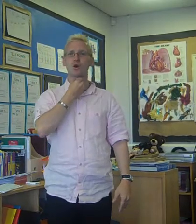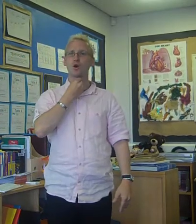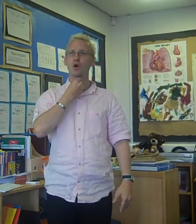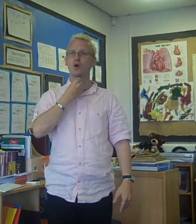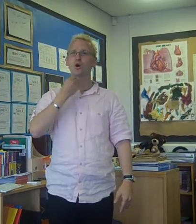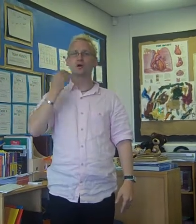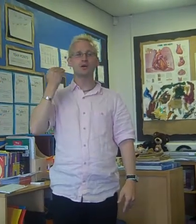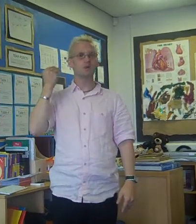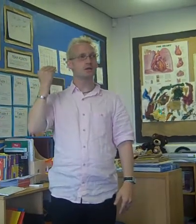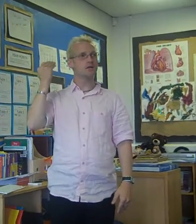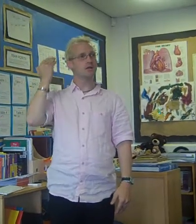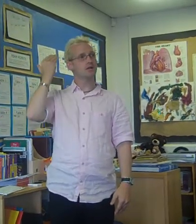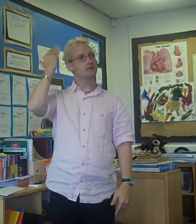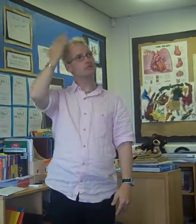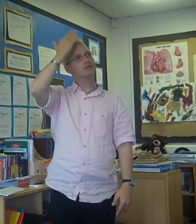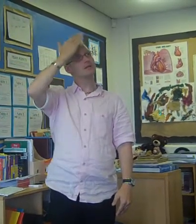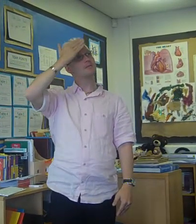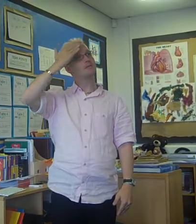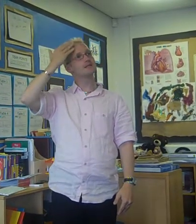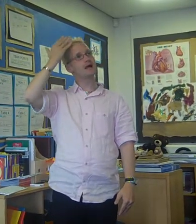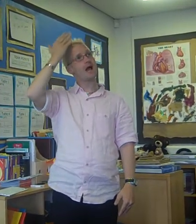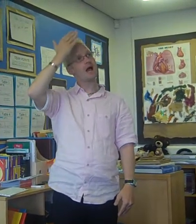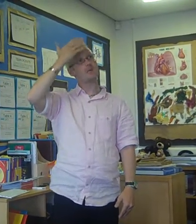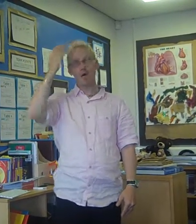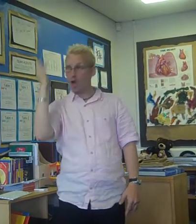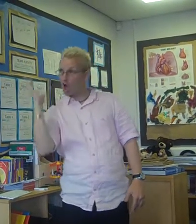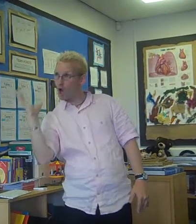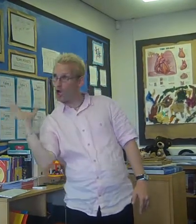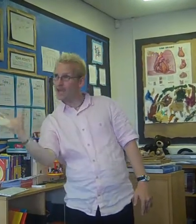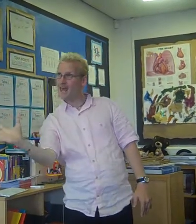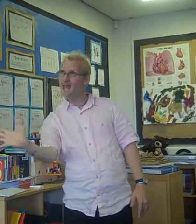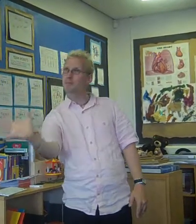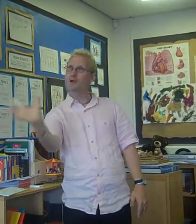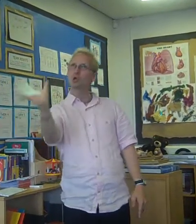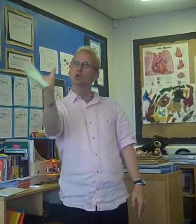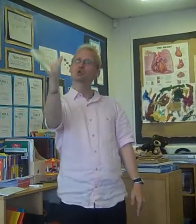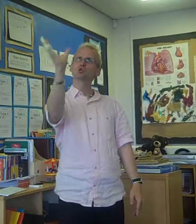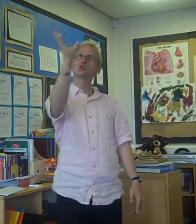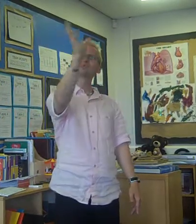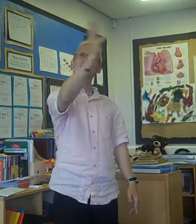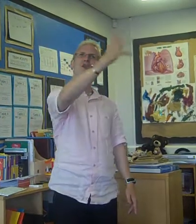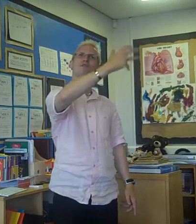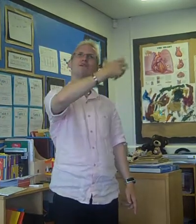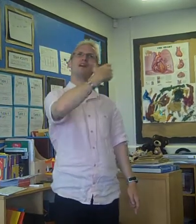for, does it mean that I'm unable to fulfill?